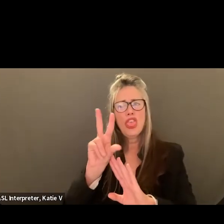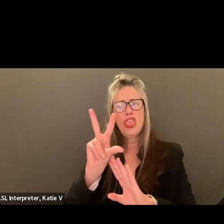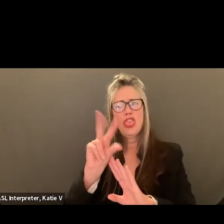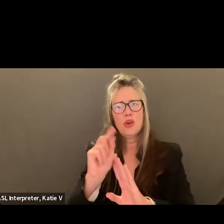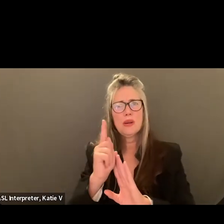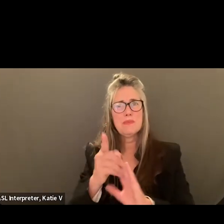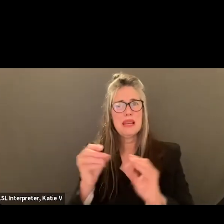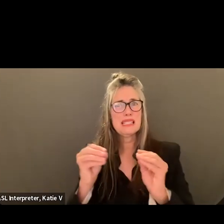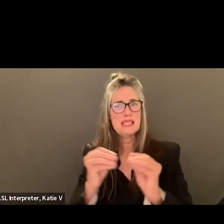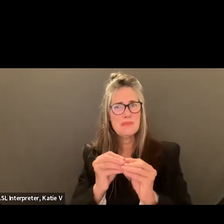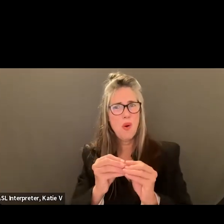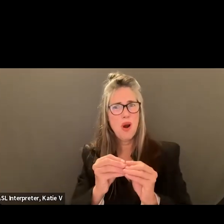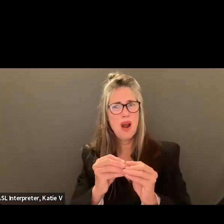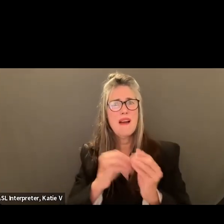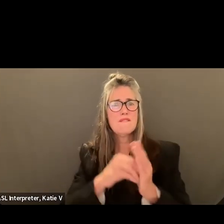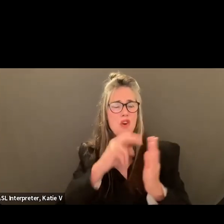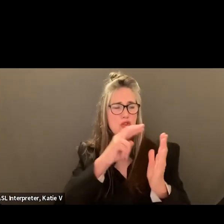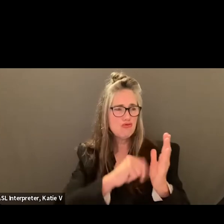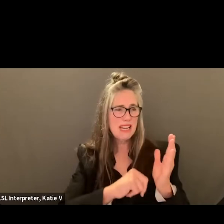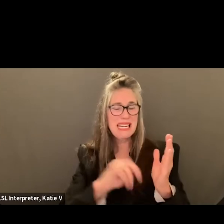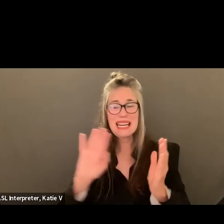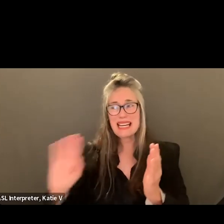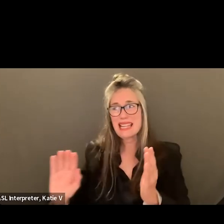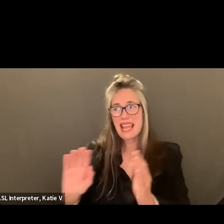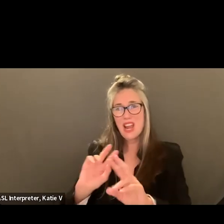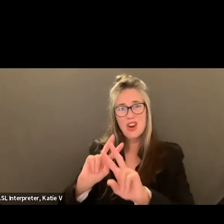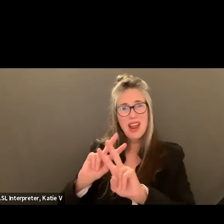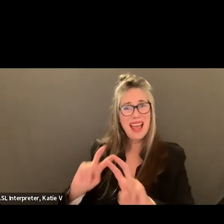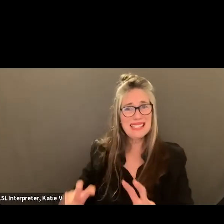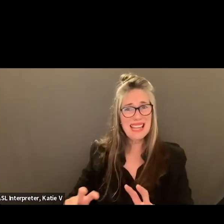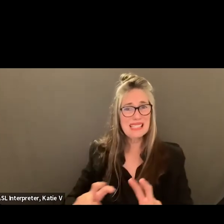on grading those assessments and giving them feedback.